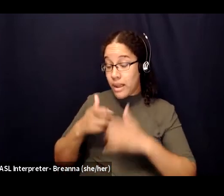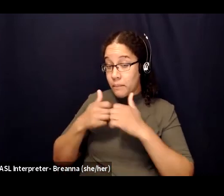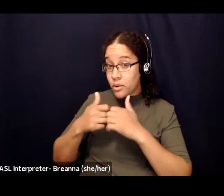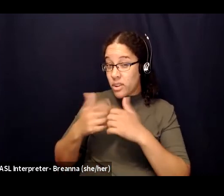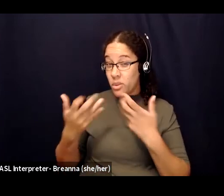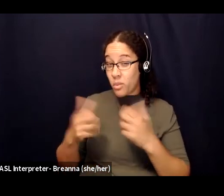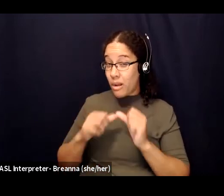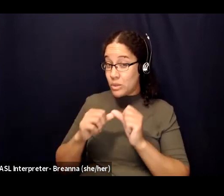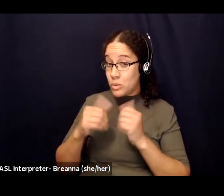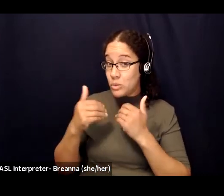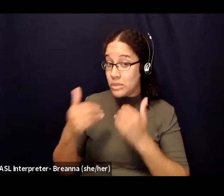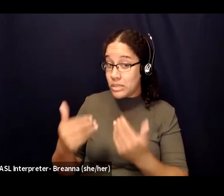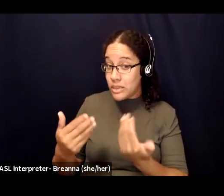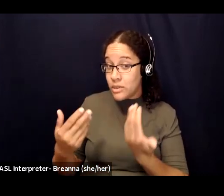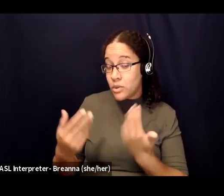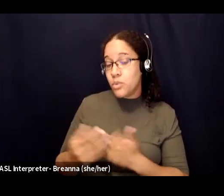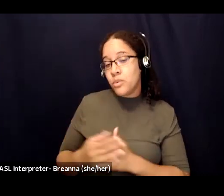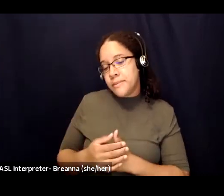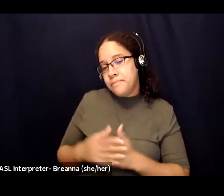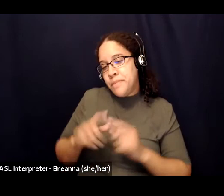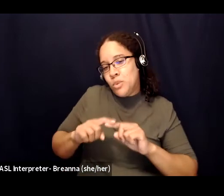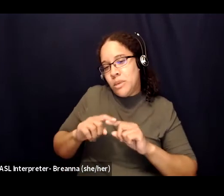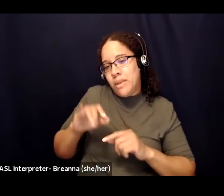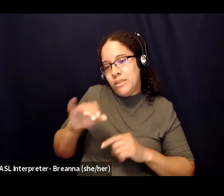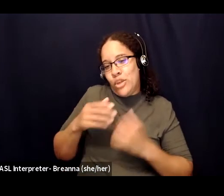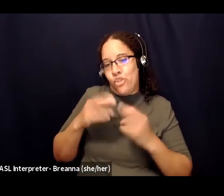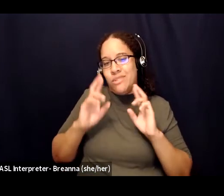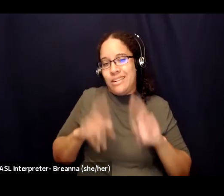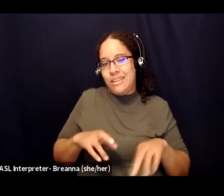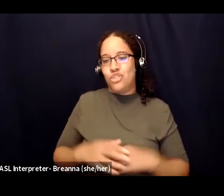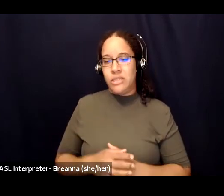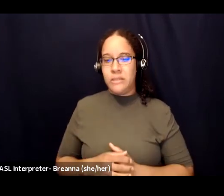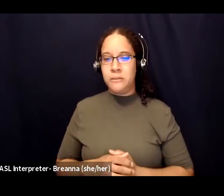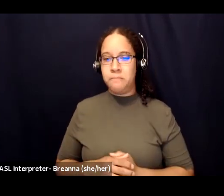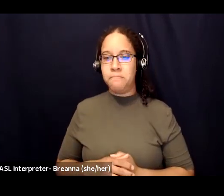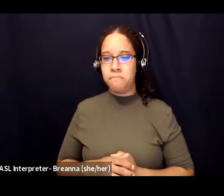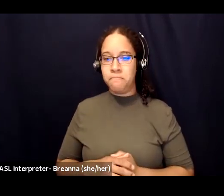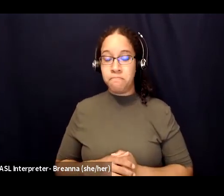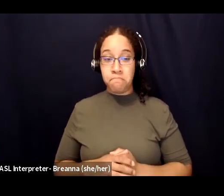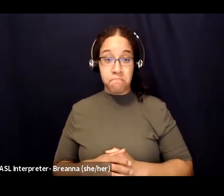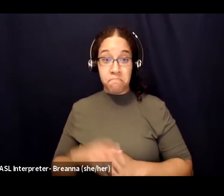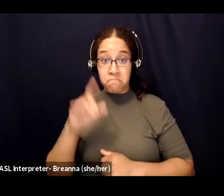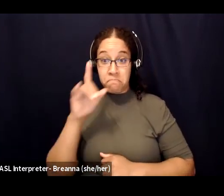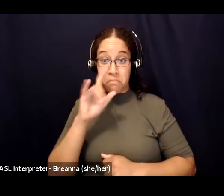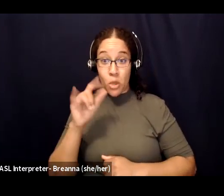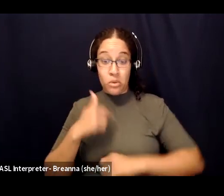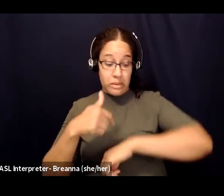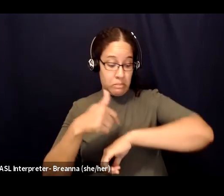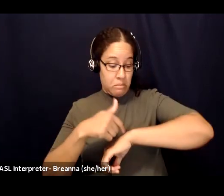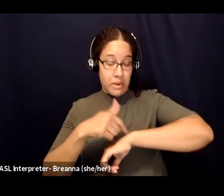that unsupportive reaction and it looks like we'll wrap up early um so so this was supposed